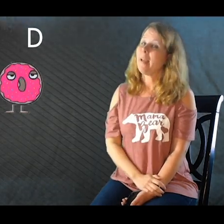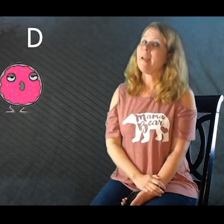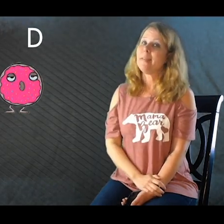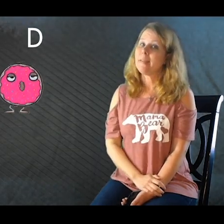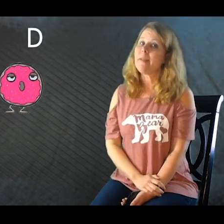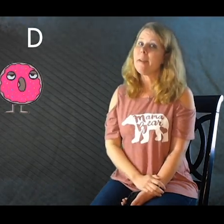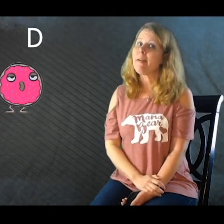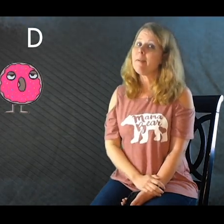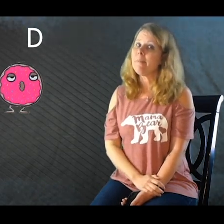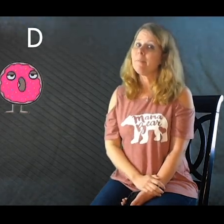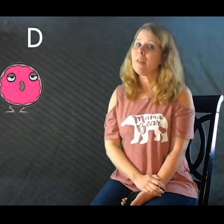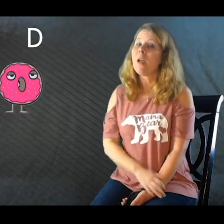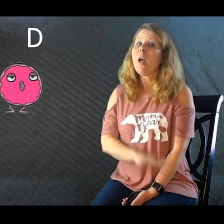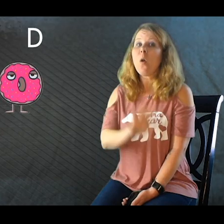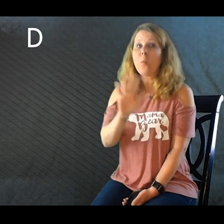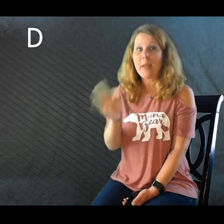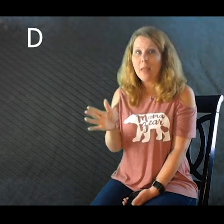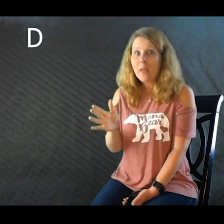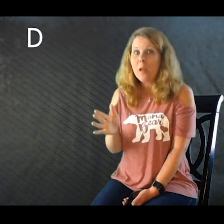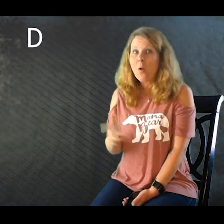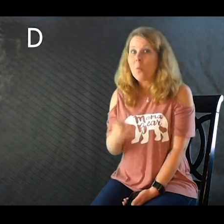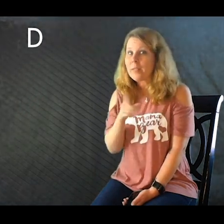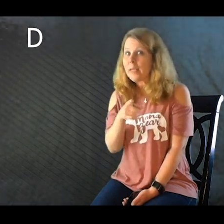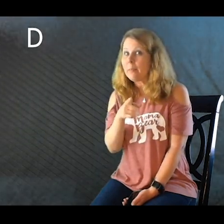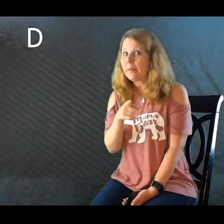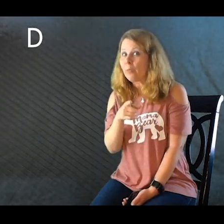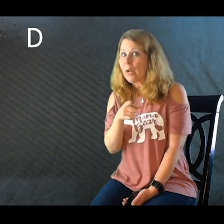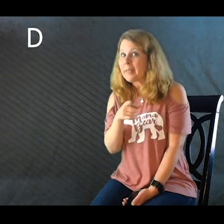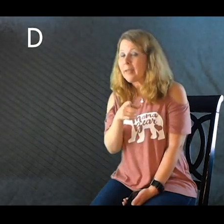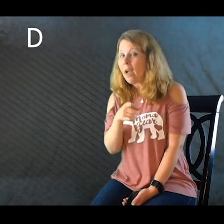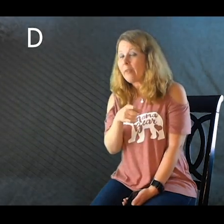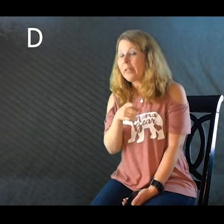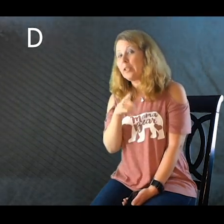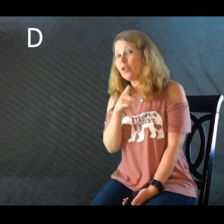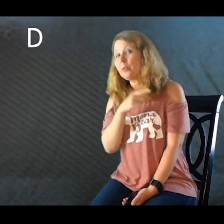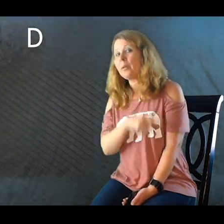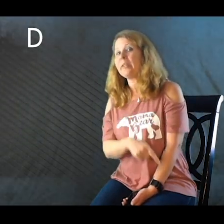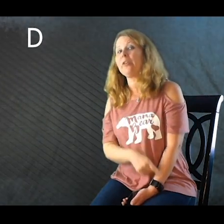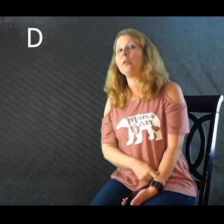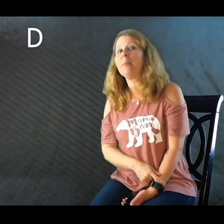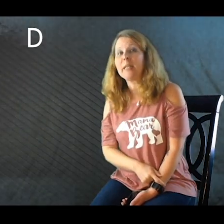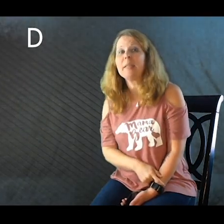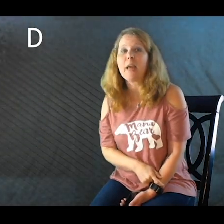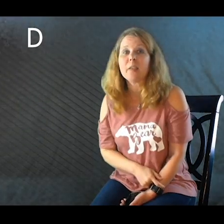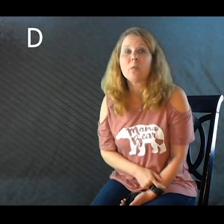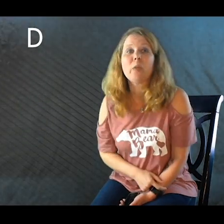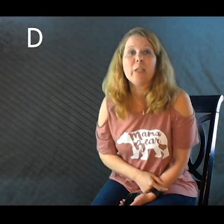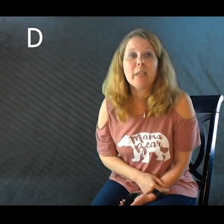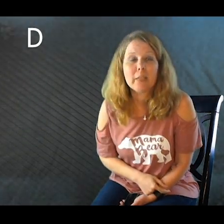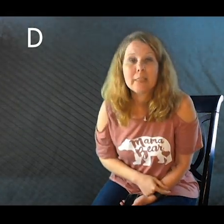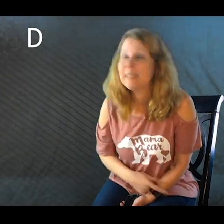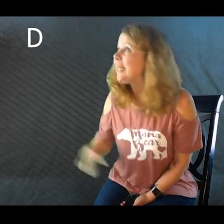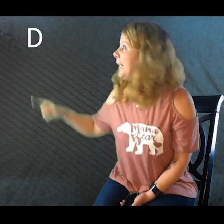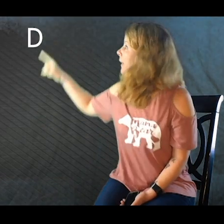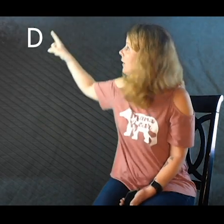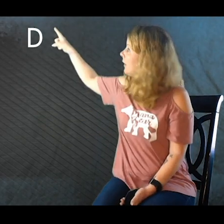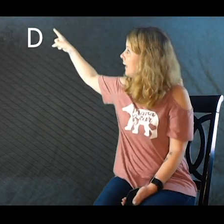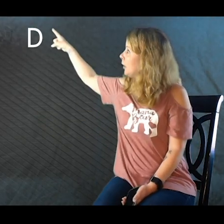It's set there. Well, once again, before I take off, can you show me what your body does when you hear C the letter